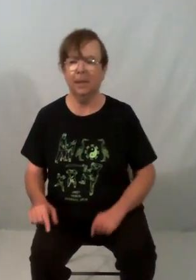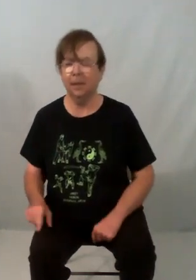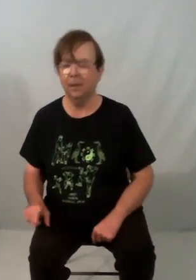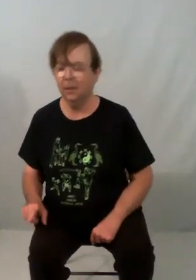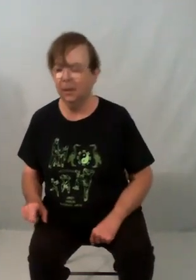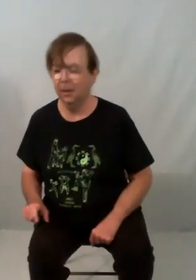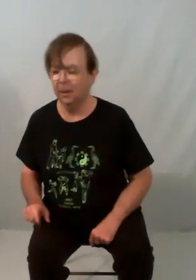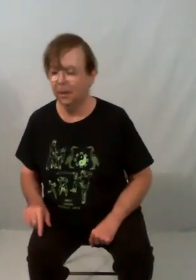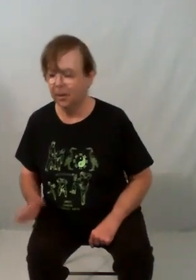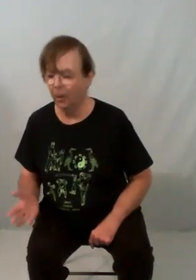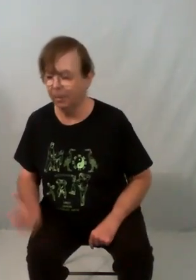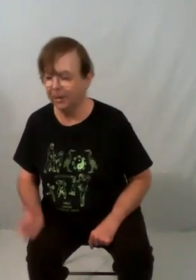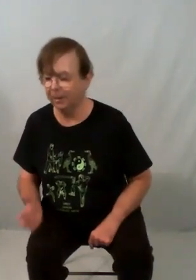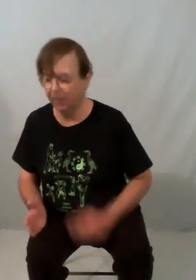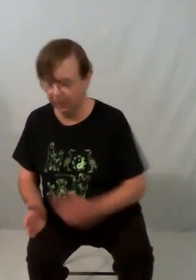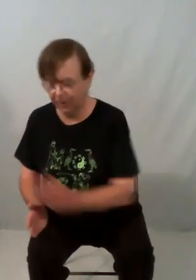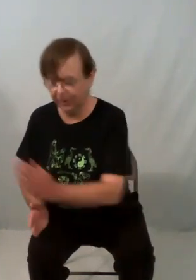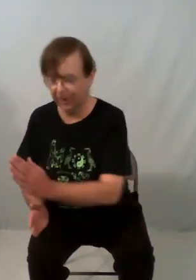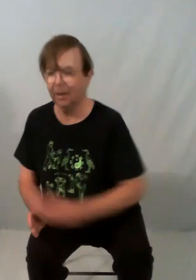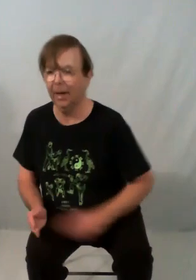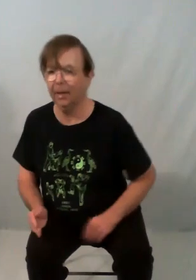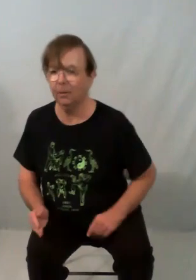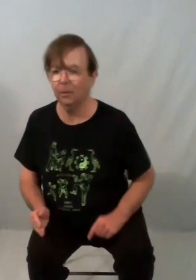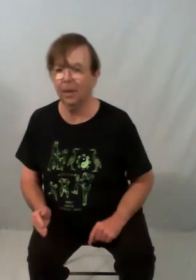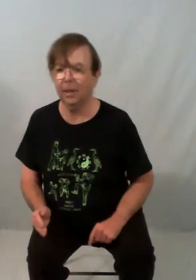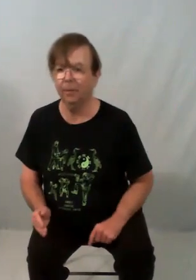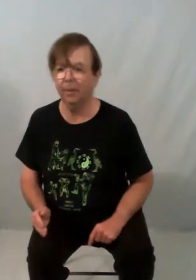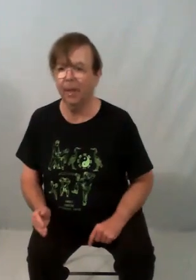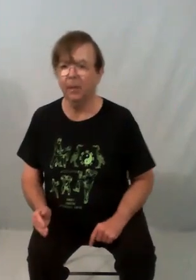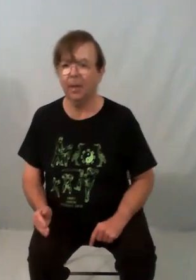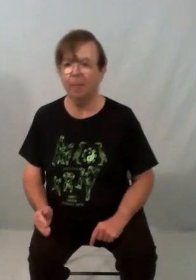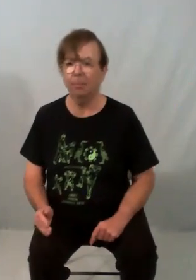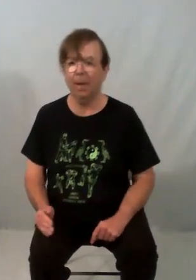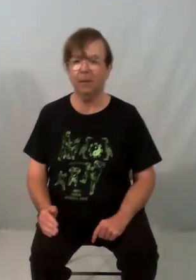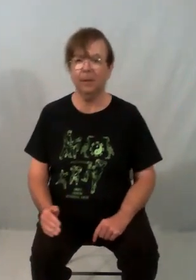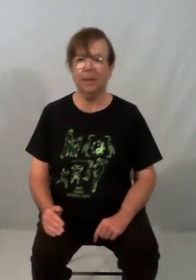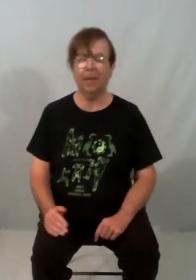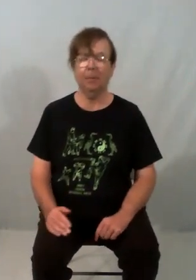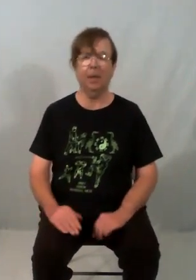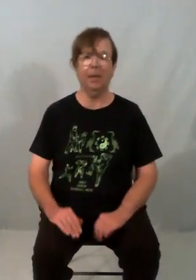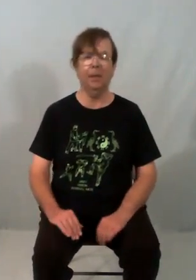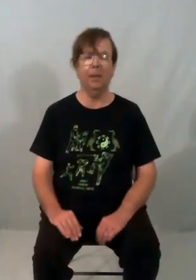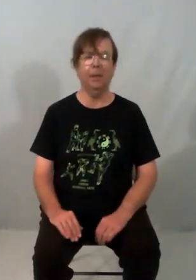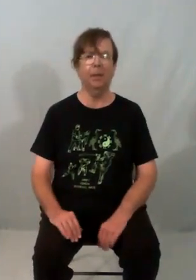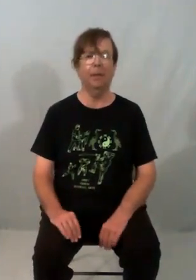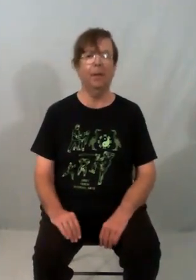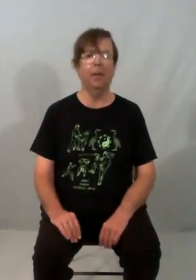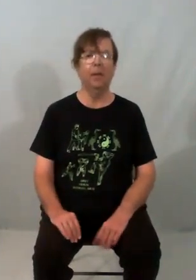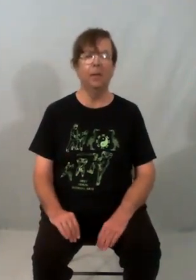the opposite foot so you take a diagonal line, you come back on the same line, you